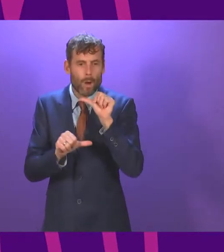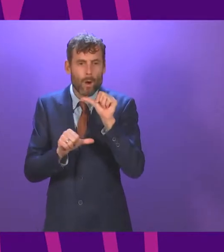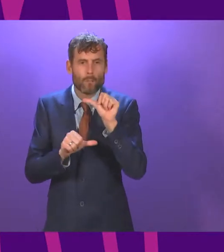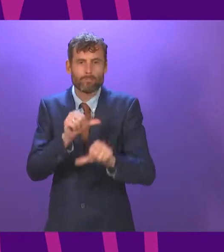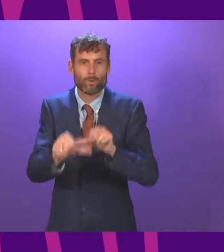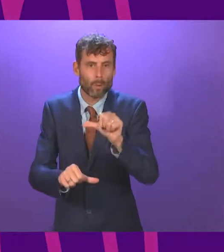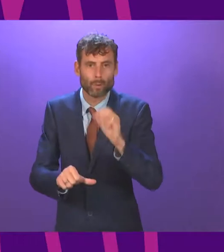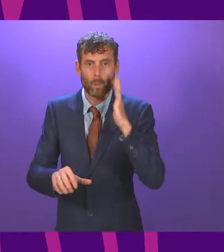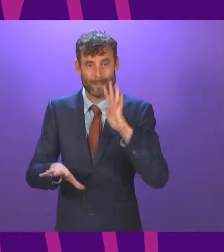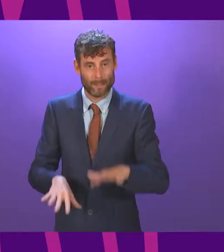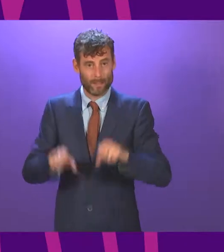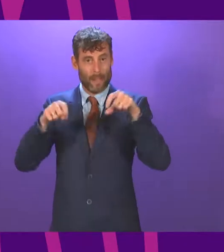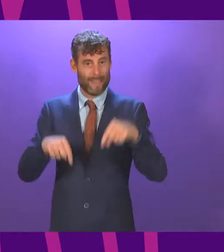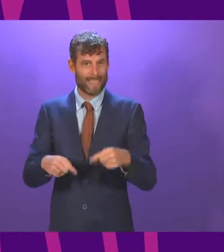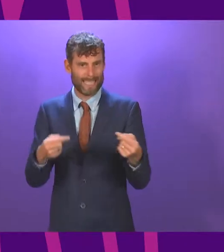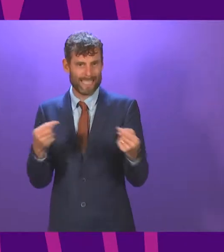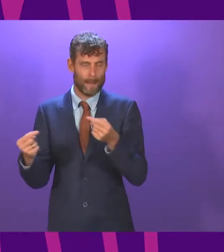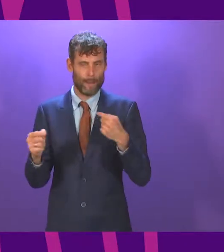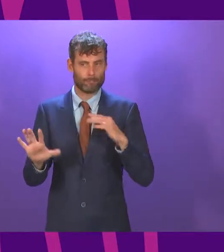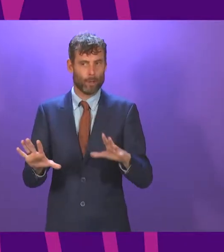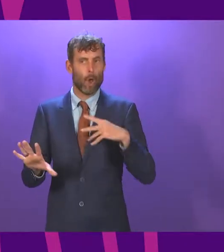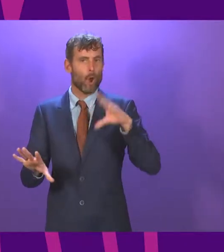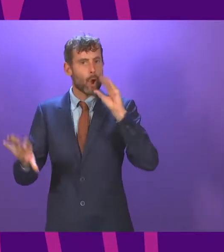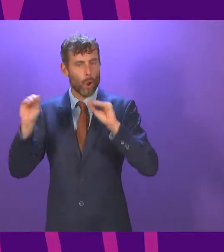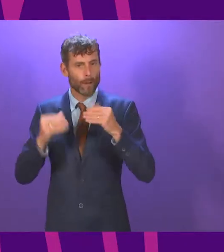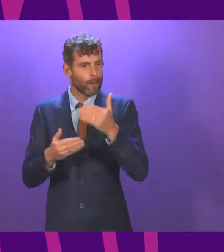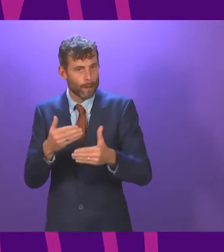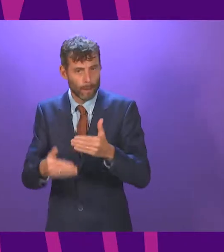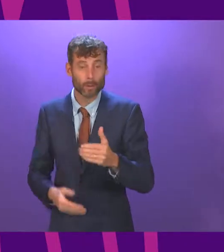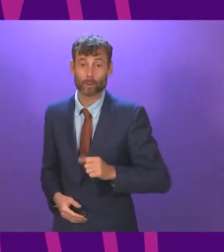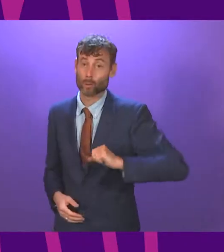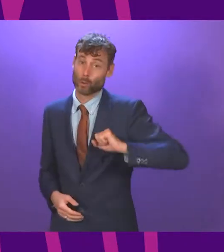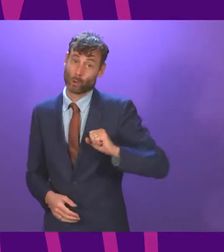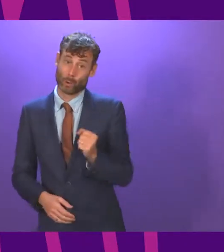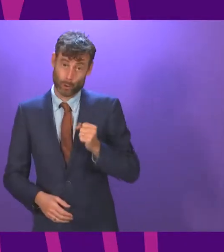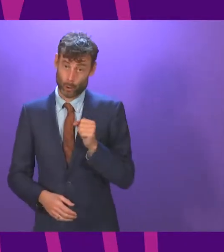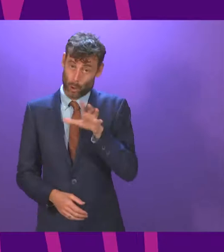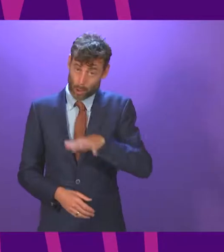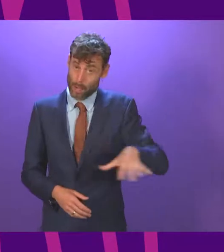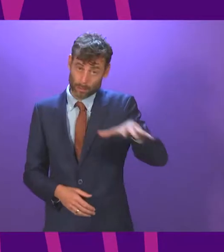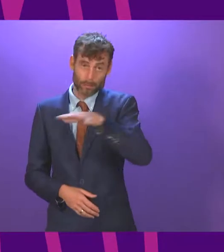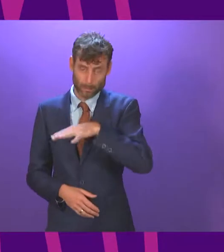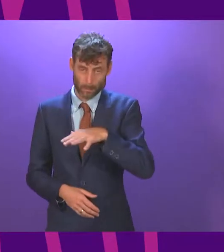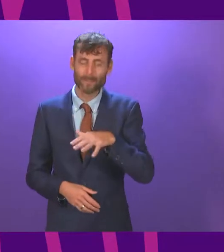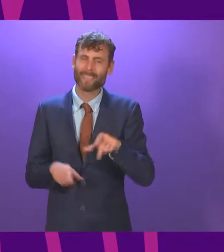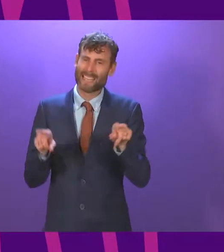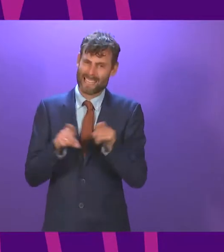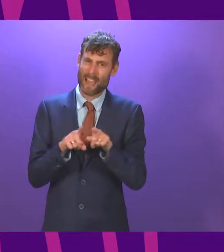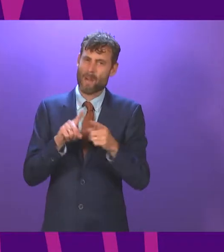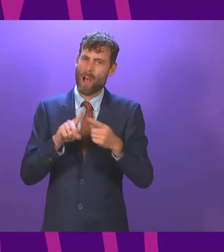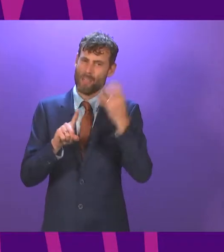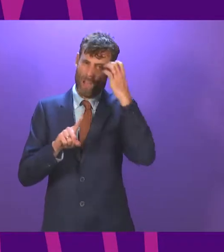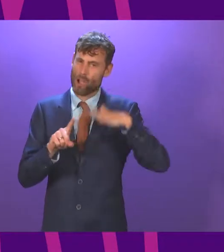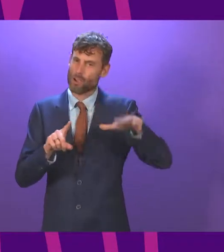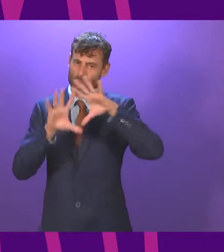beginning of this debate. As Scotland and the wider world continues to tackle Covid-19, the many varied